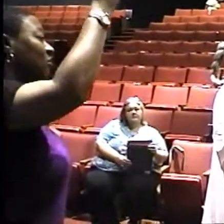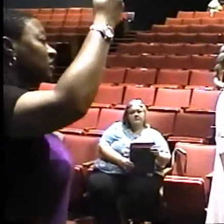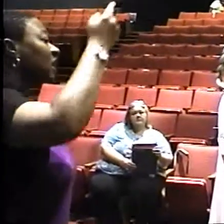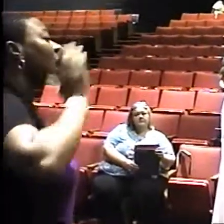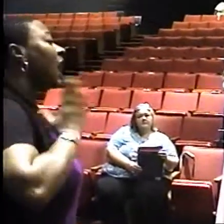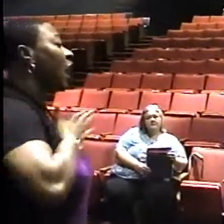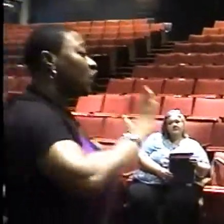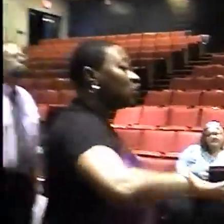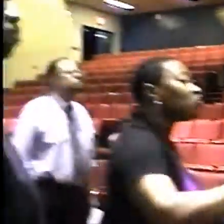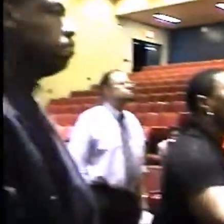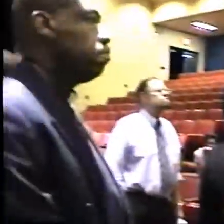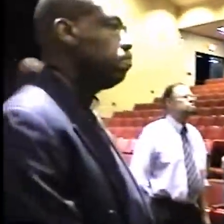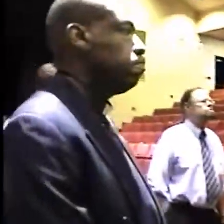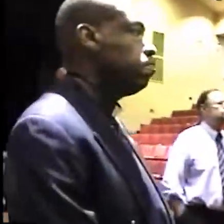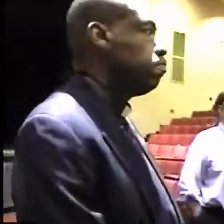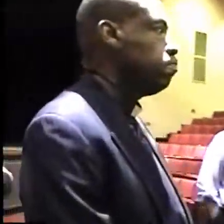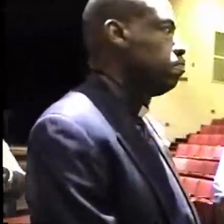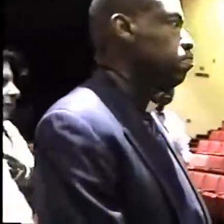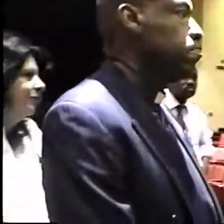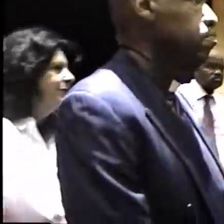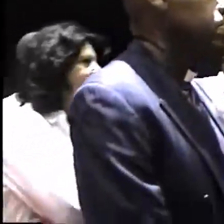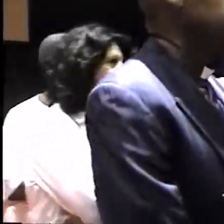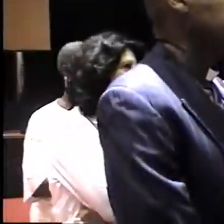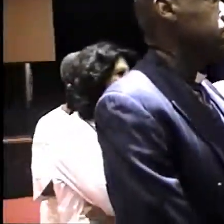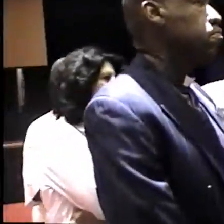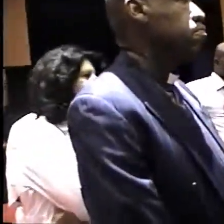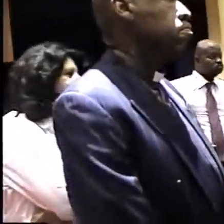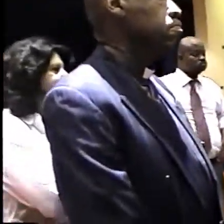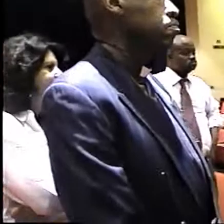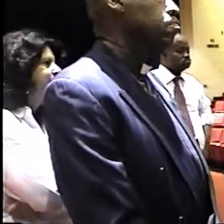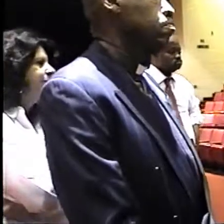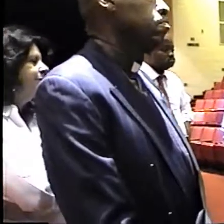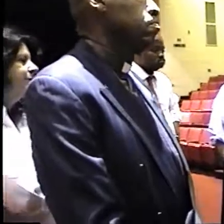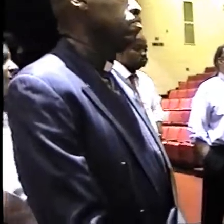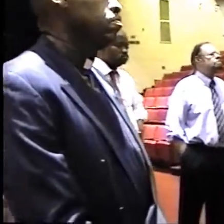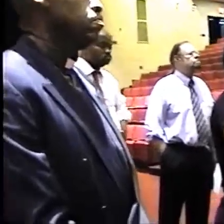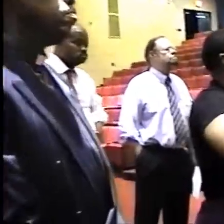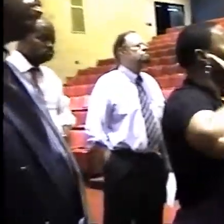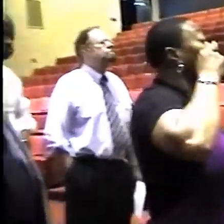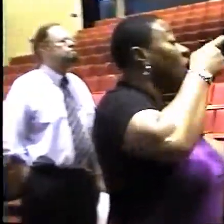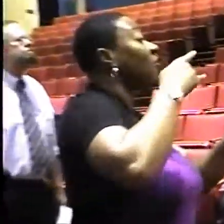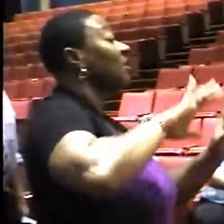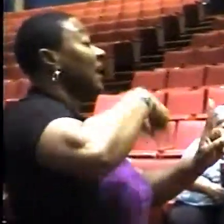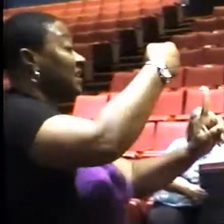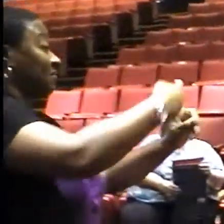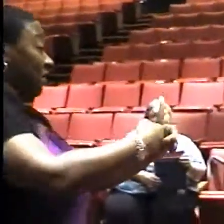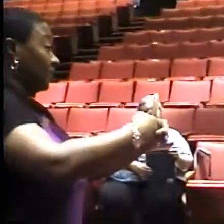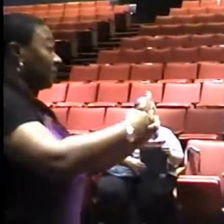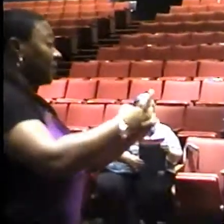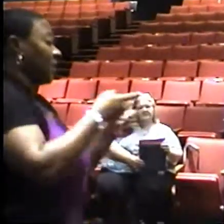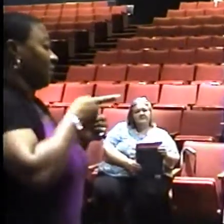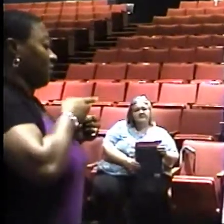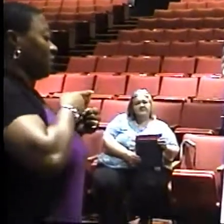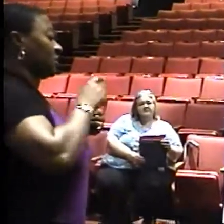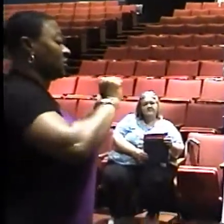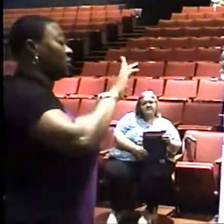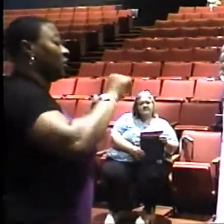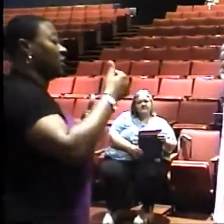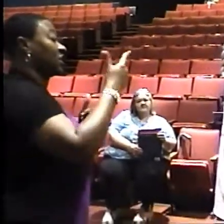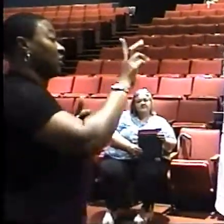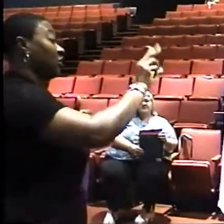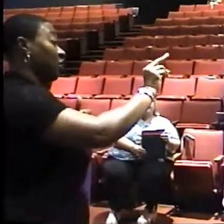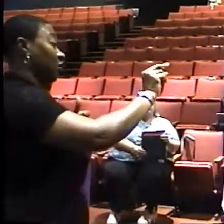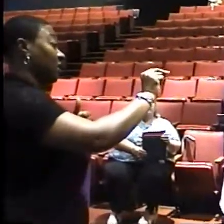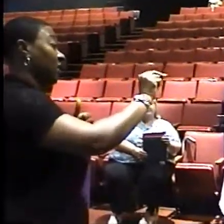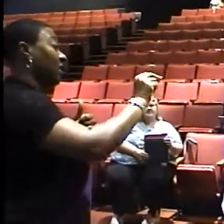first. So that's what we're going to be about in the next in the next month. First thing is the 30th. Now tomorrow